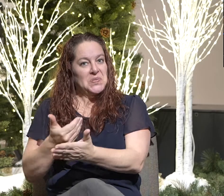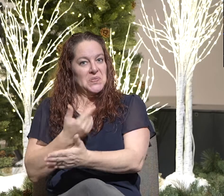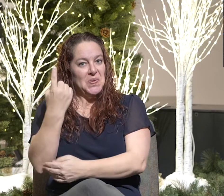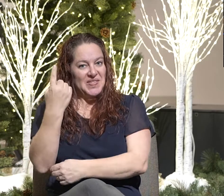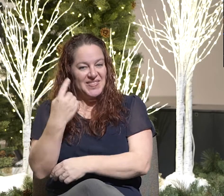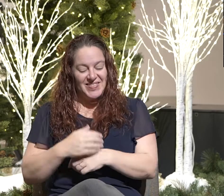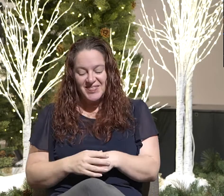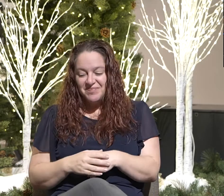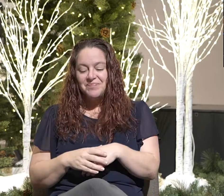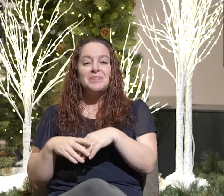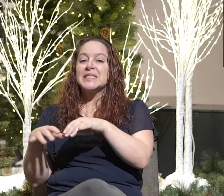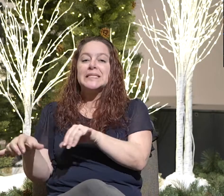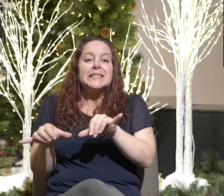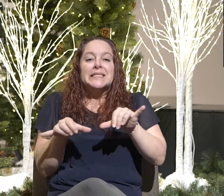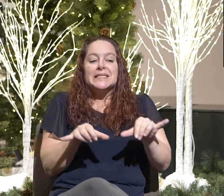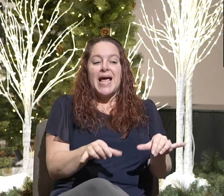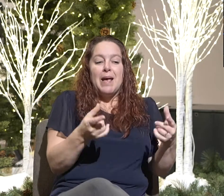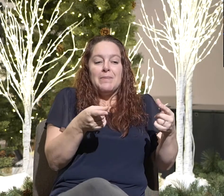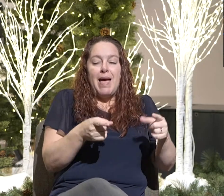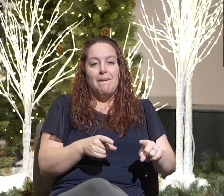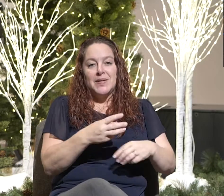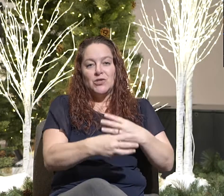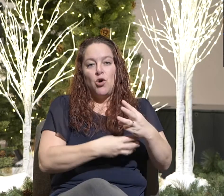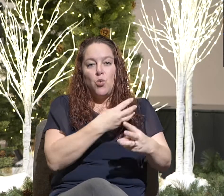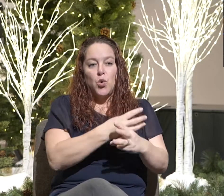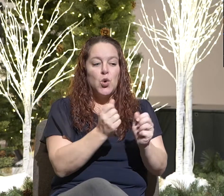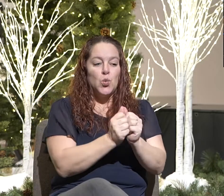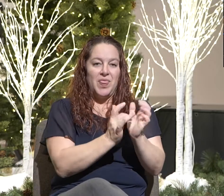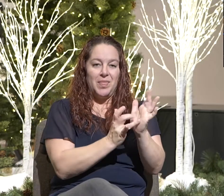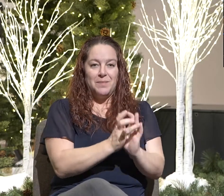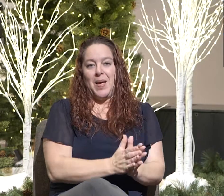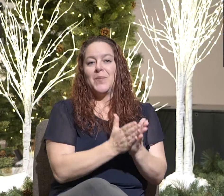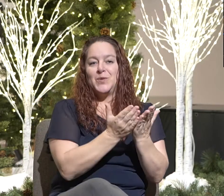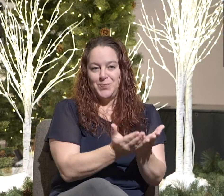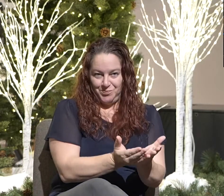The same thing happens in the world today with the Bible.